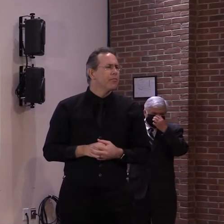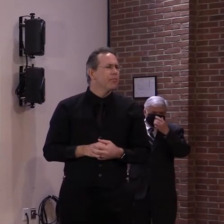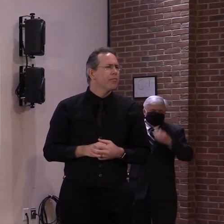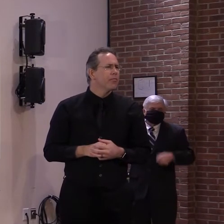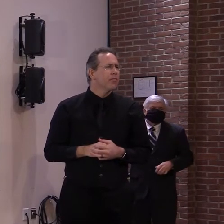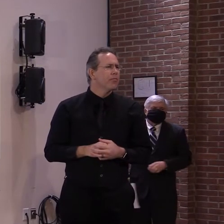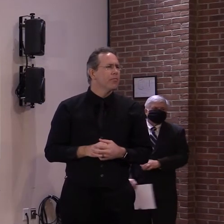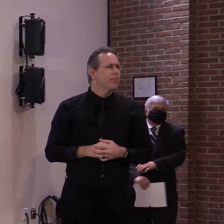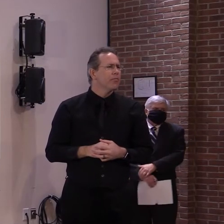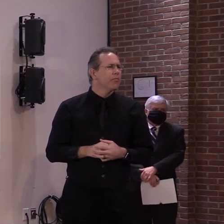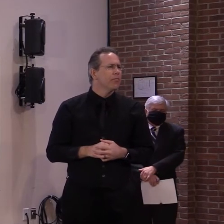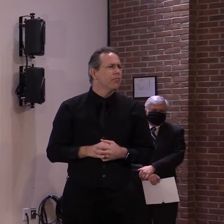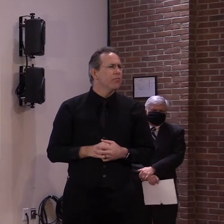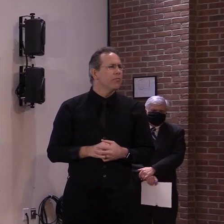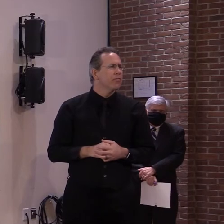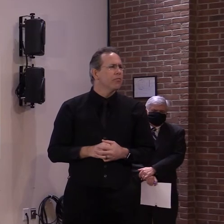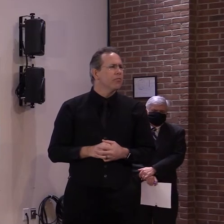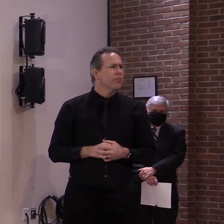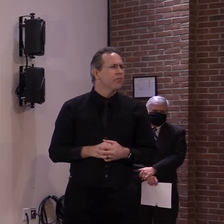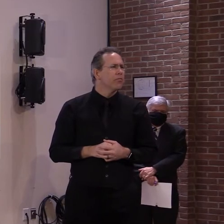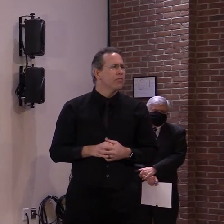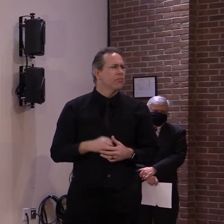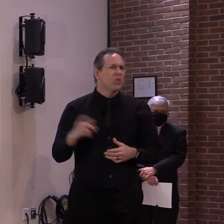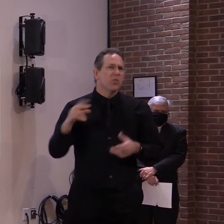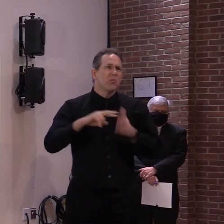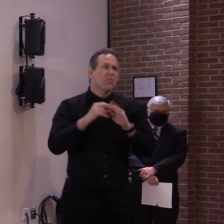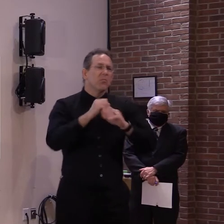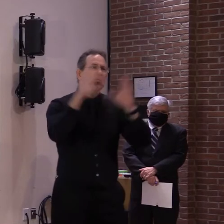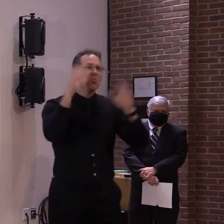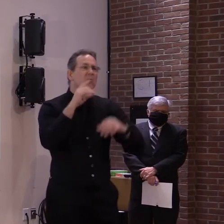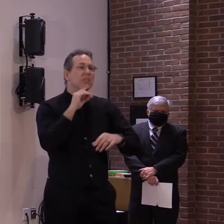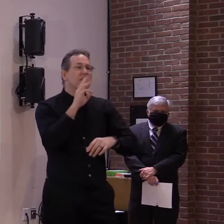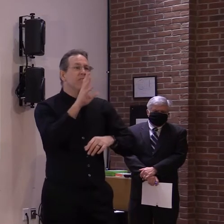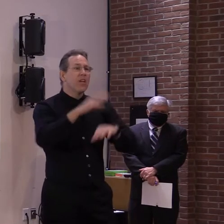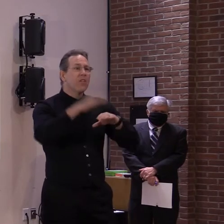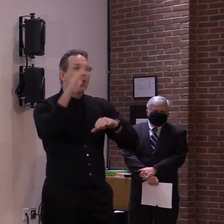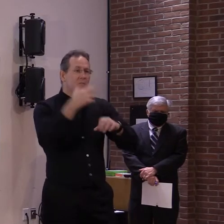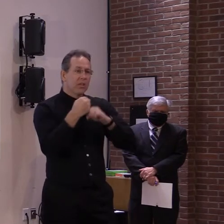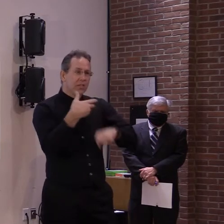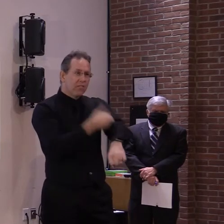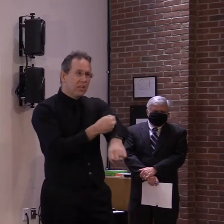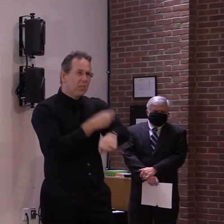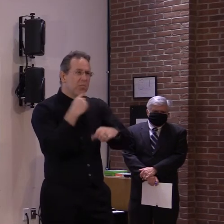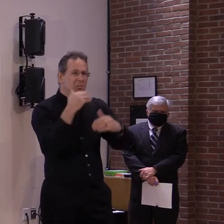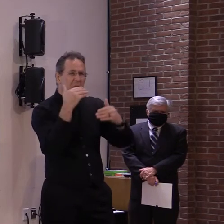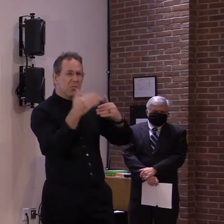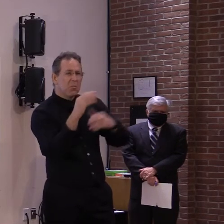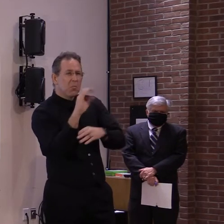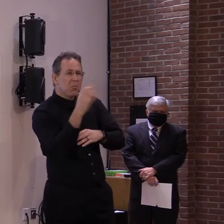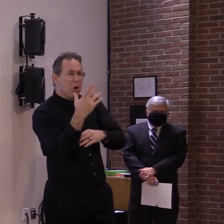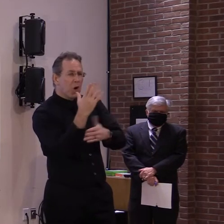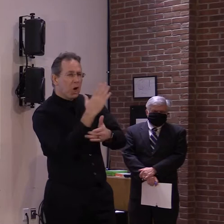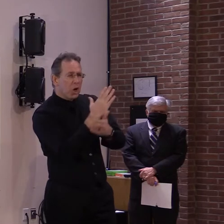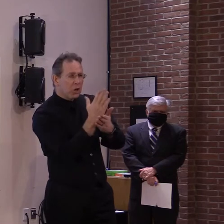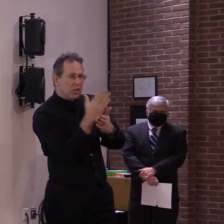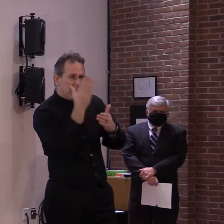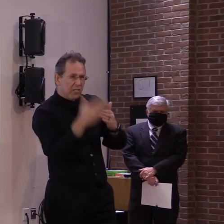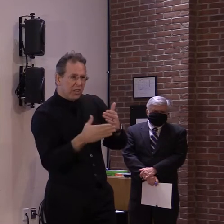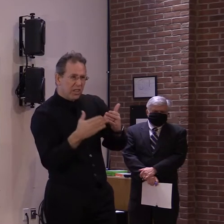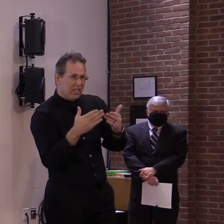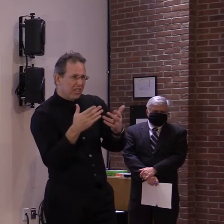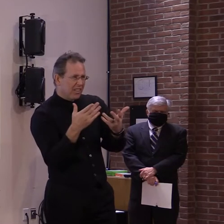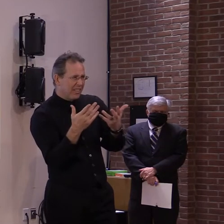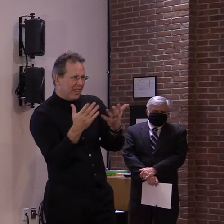early March, if we're going to finish everyone's 65-plus before the end of winter, that really only gives us a couple weeks after that to get to everyone else between